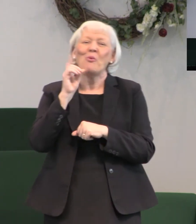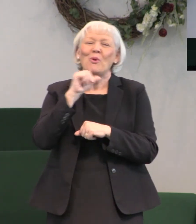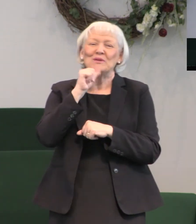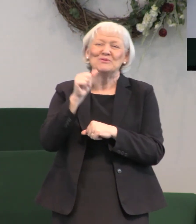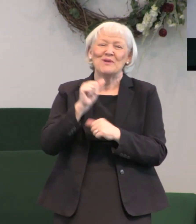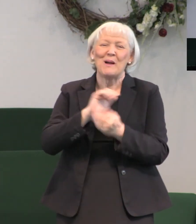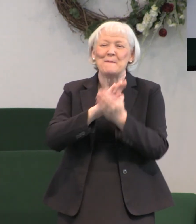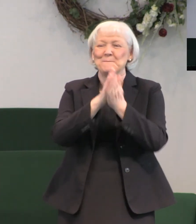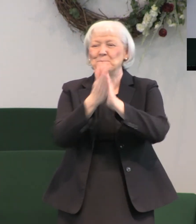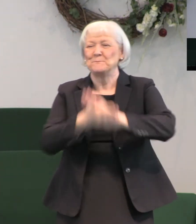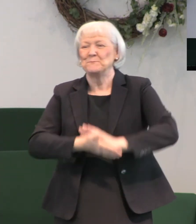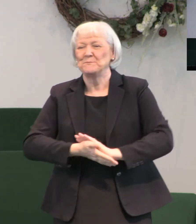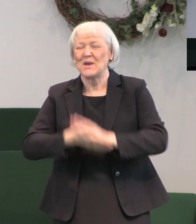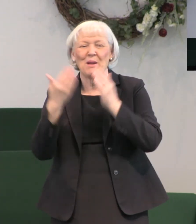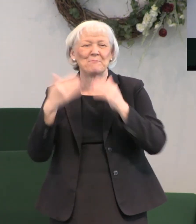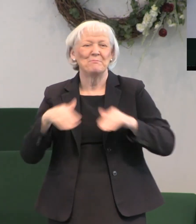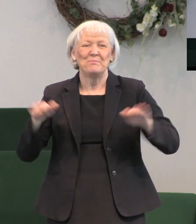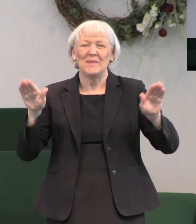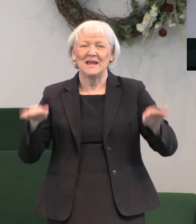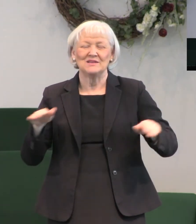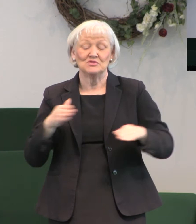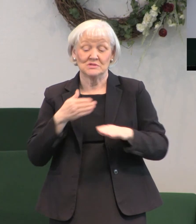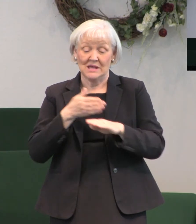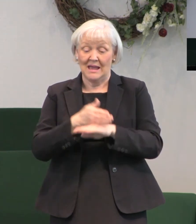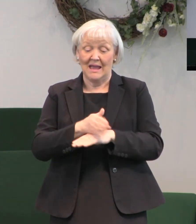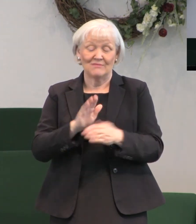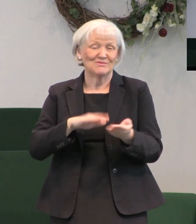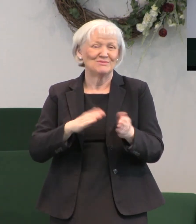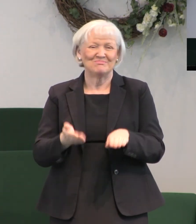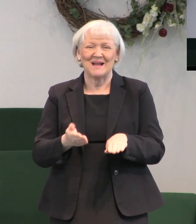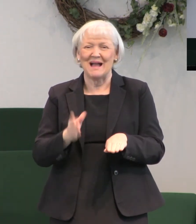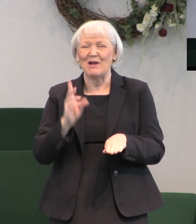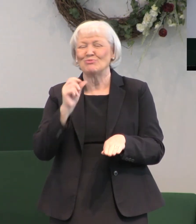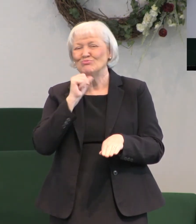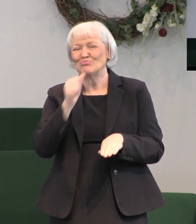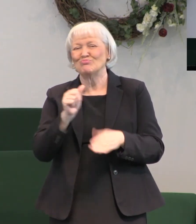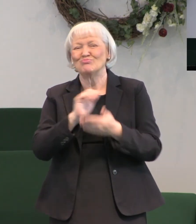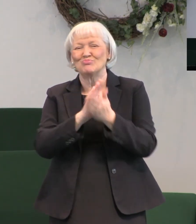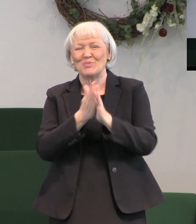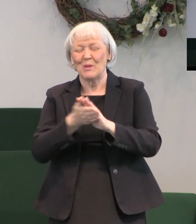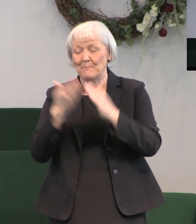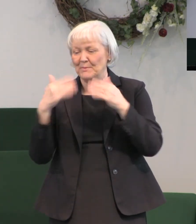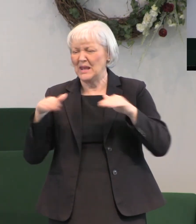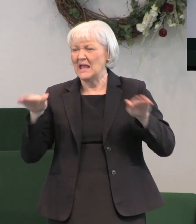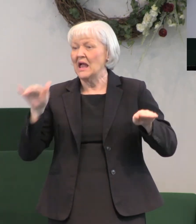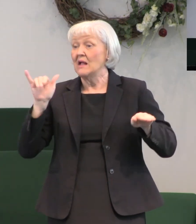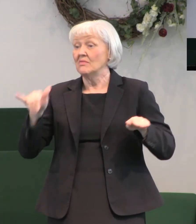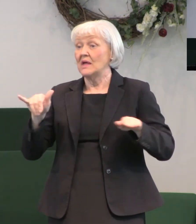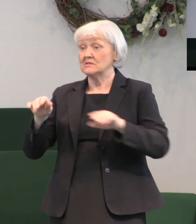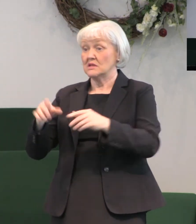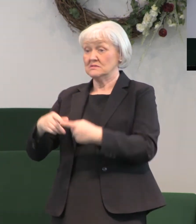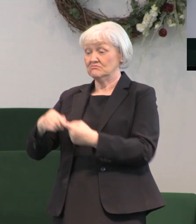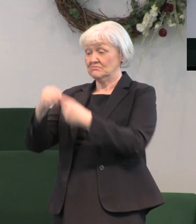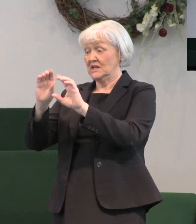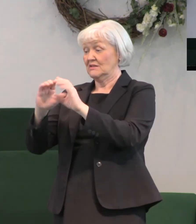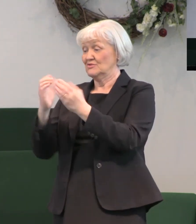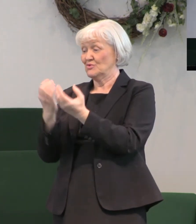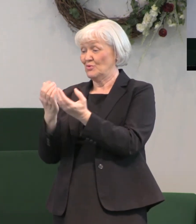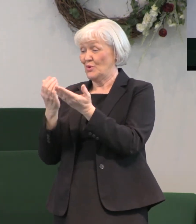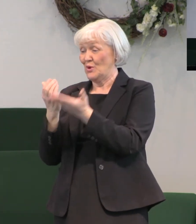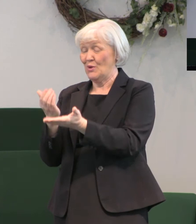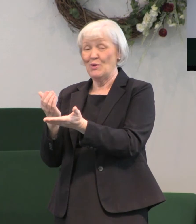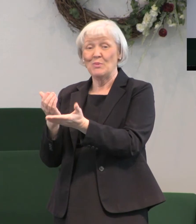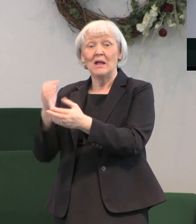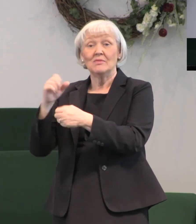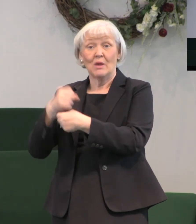people don't become angels after we die. Angels are a special group of creatures. They